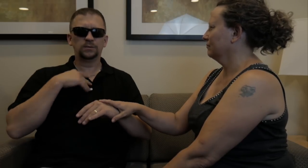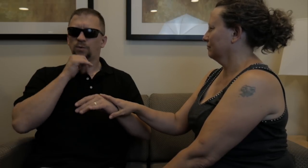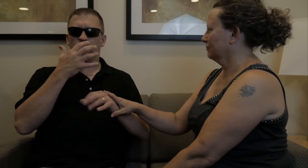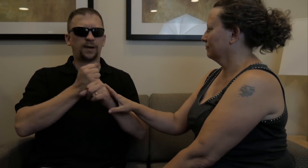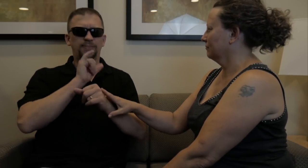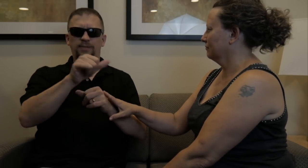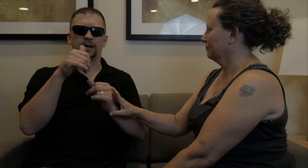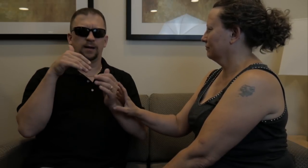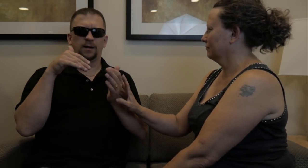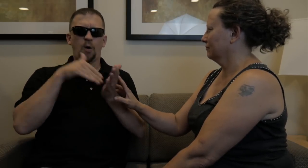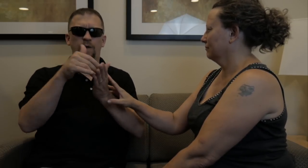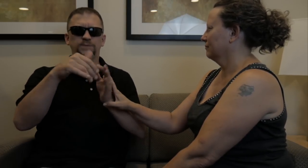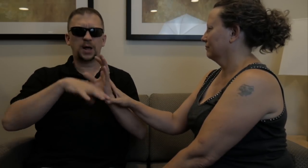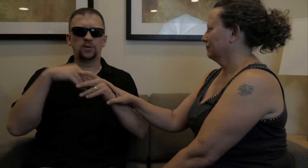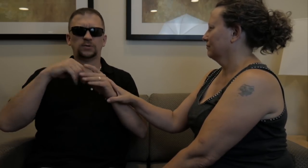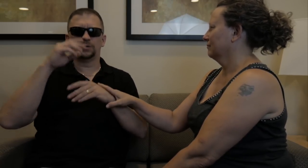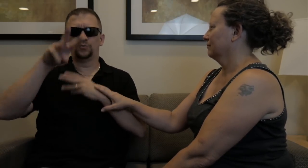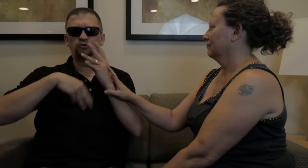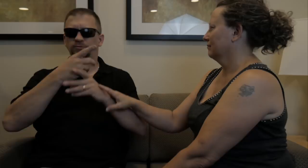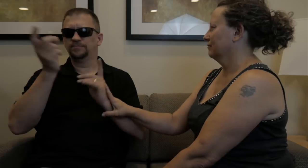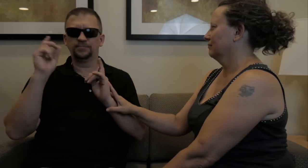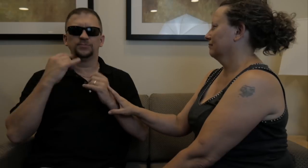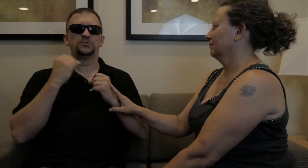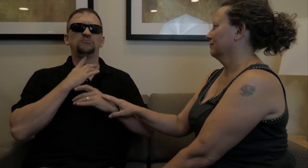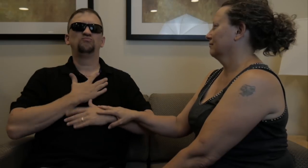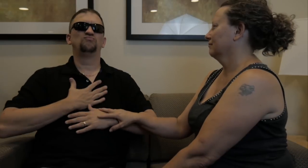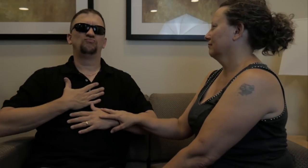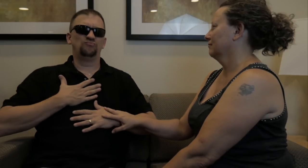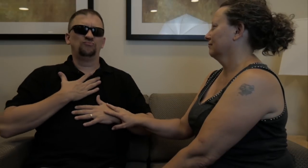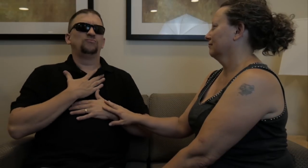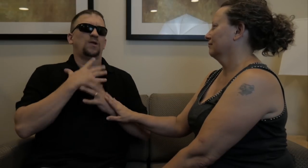I don't get that often out in the world, so I really appreciated that.